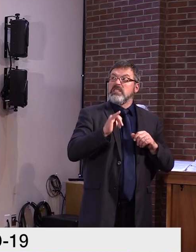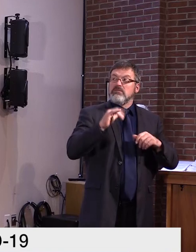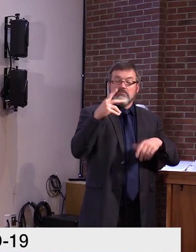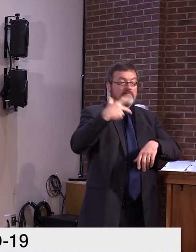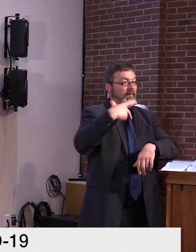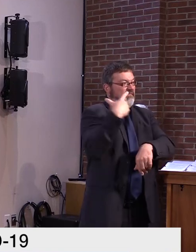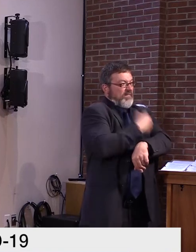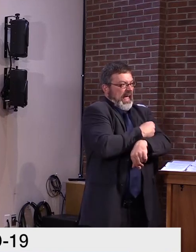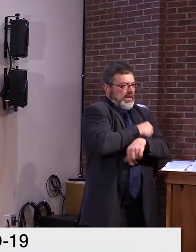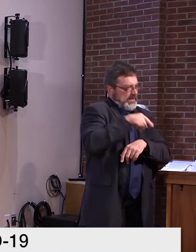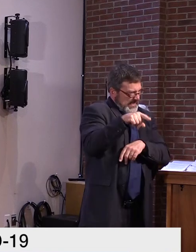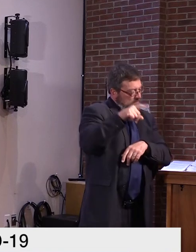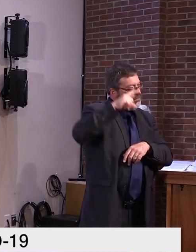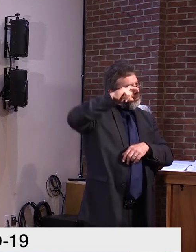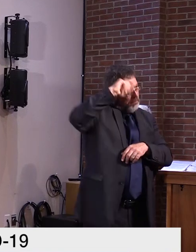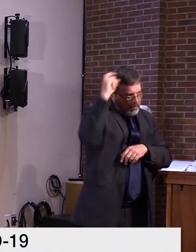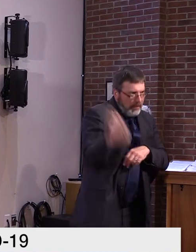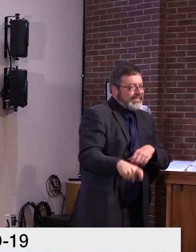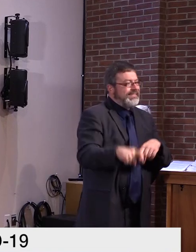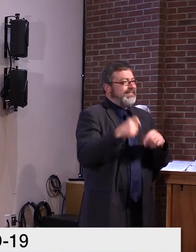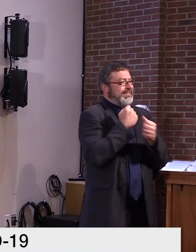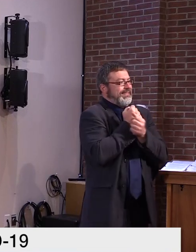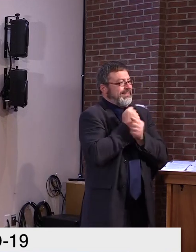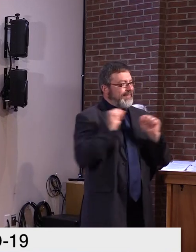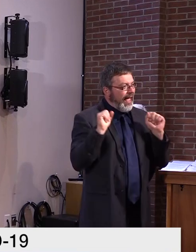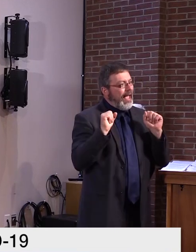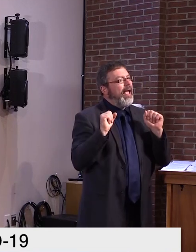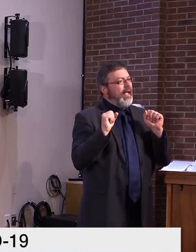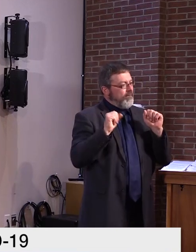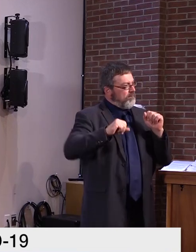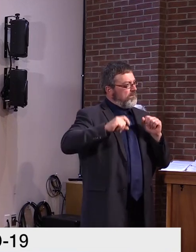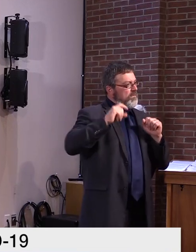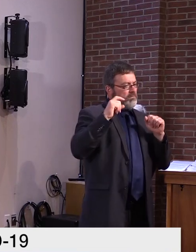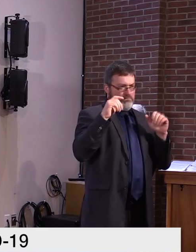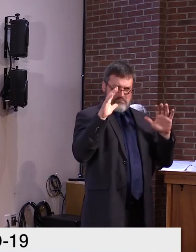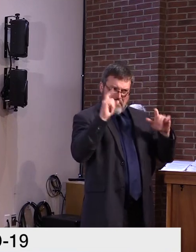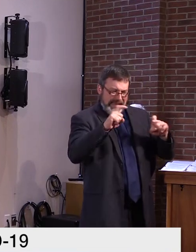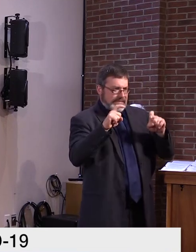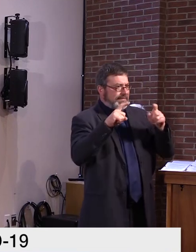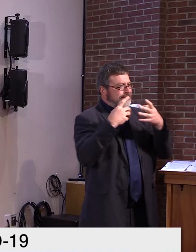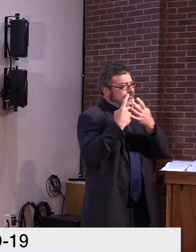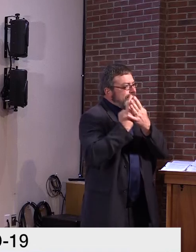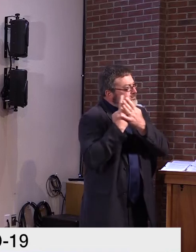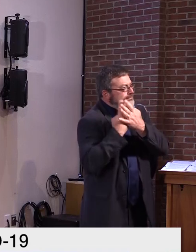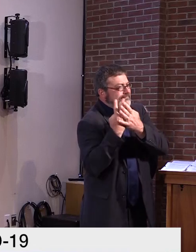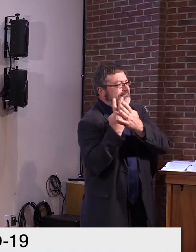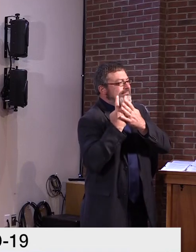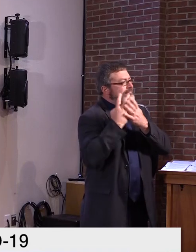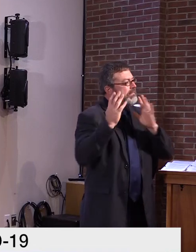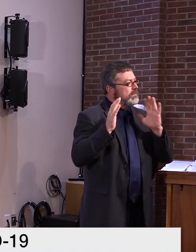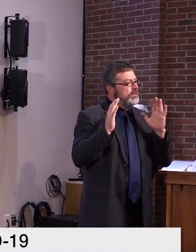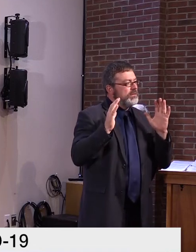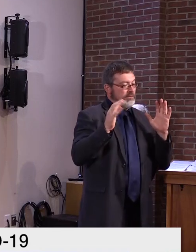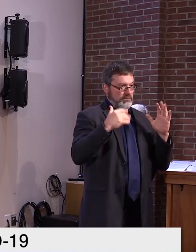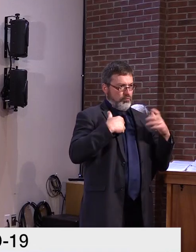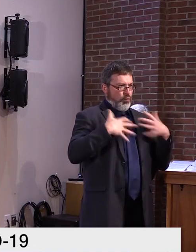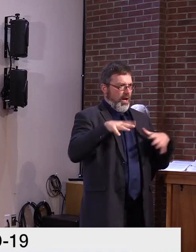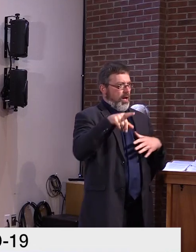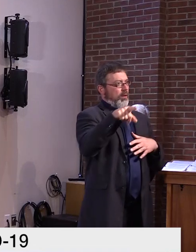A comprehensive system is in place and it must be fully utilized to ensure the safety of any COVID-19 vaccine.